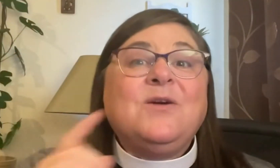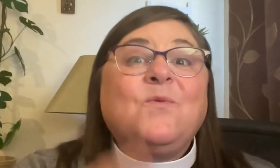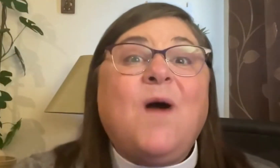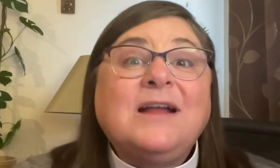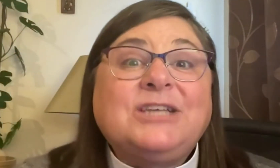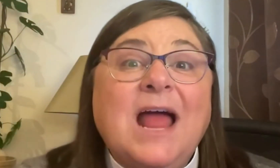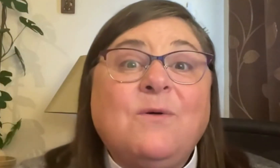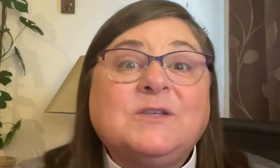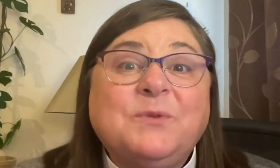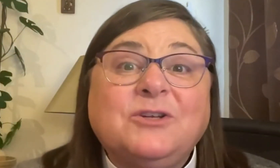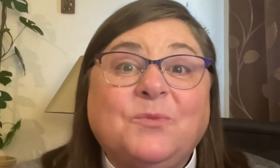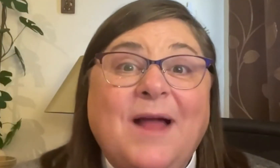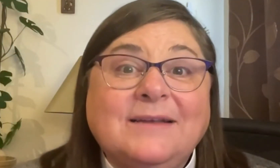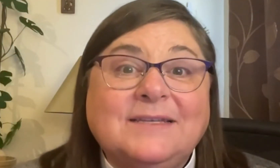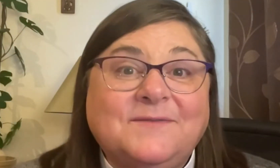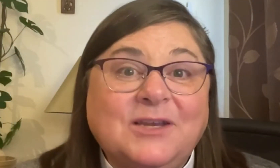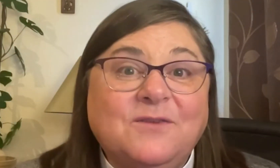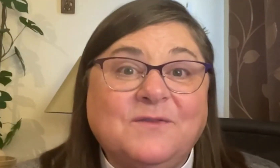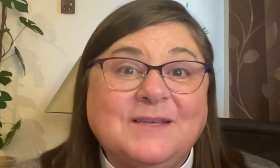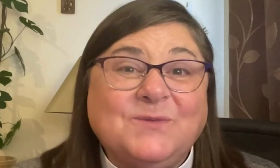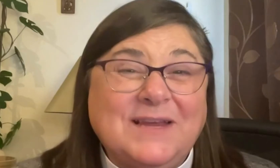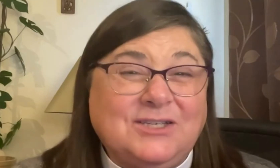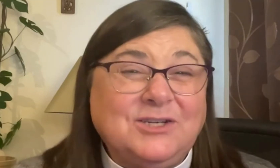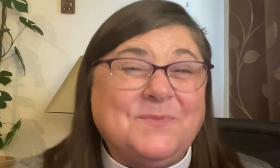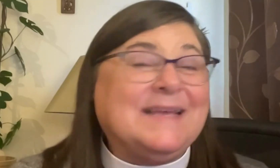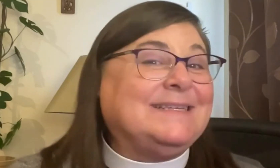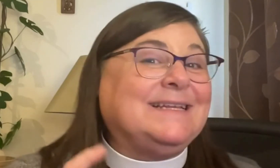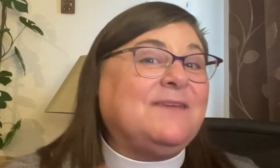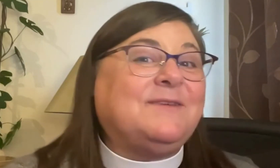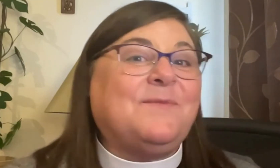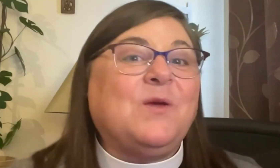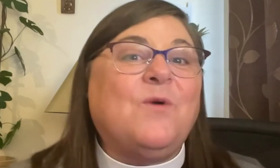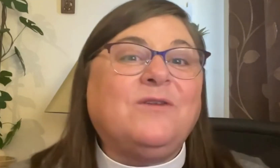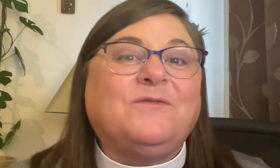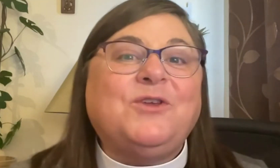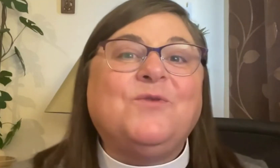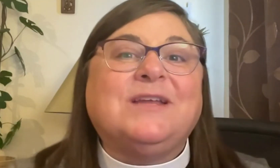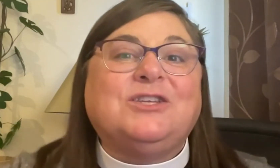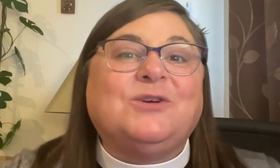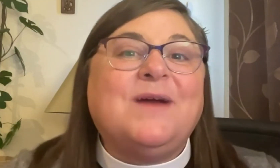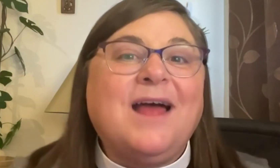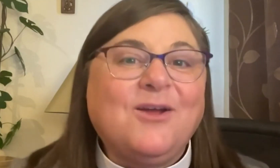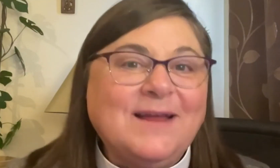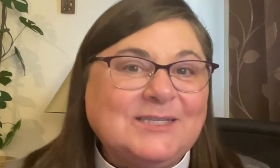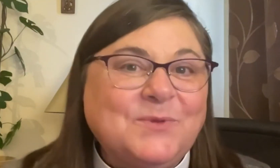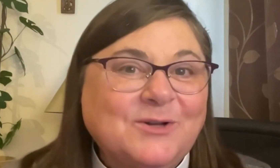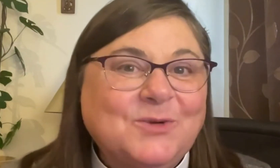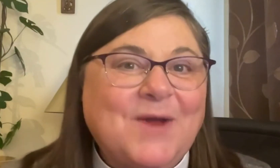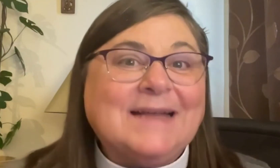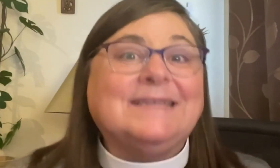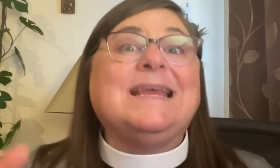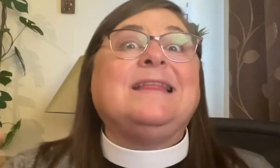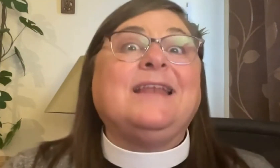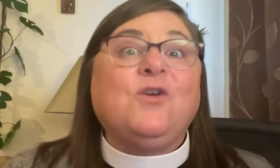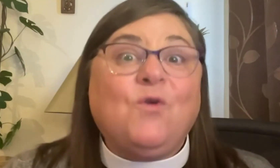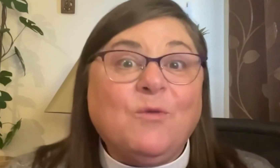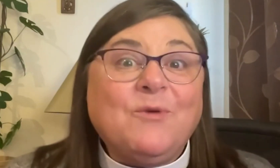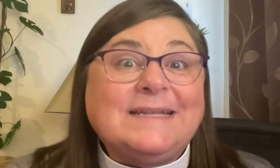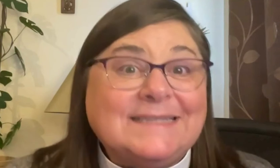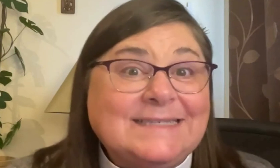Watch our spiritual practice video for this week too, because it'll give you something wonderful you can do. A great spiritual practice that incorporates the